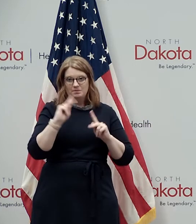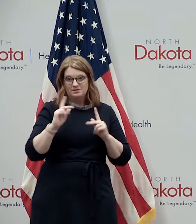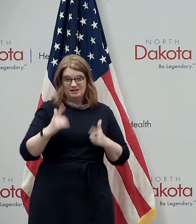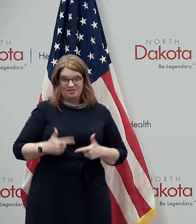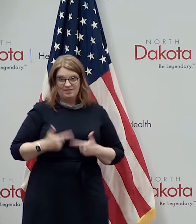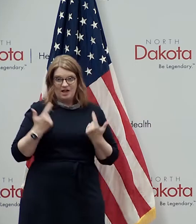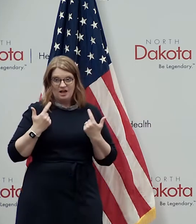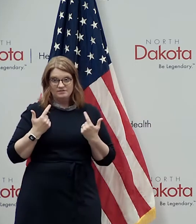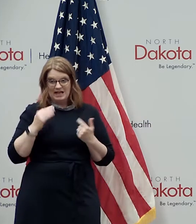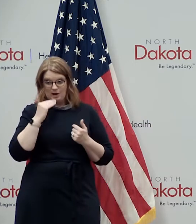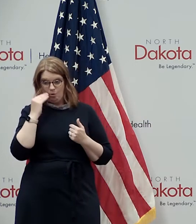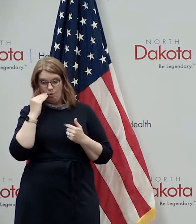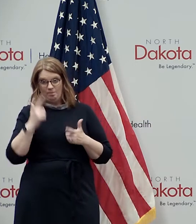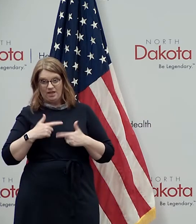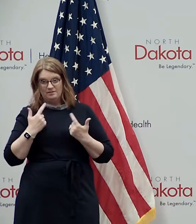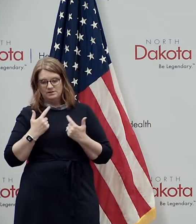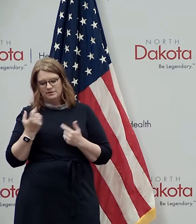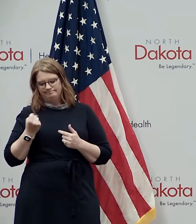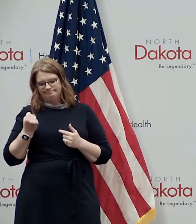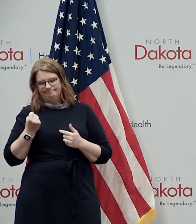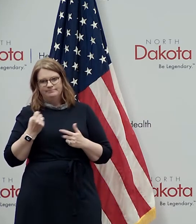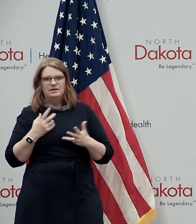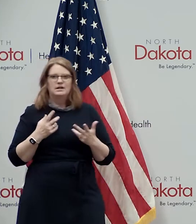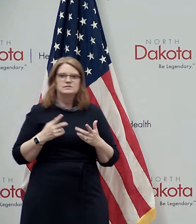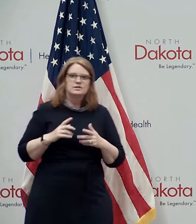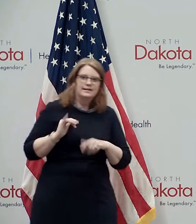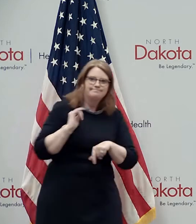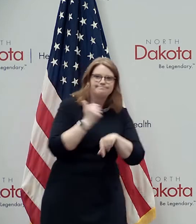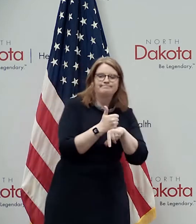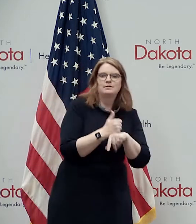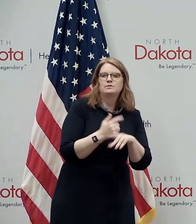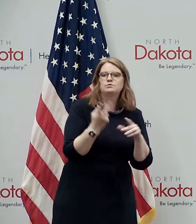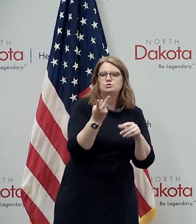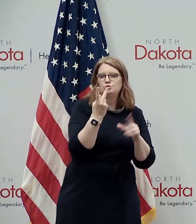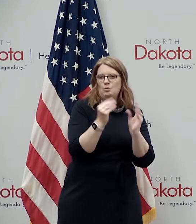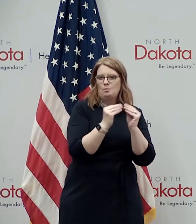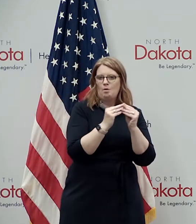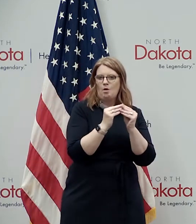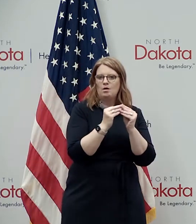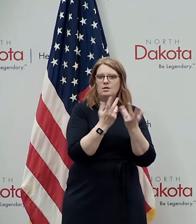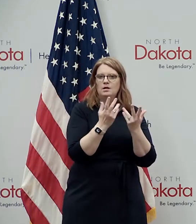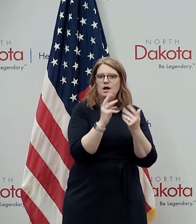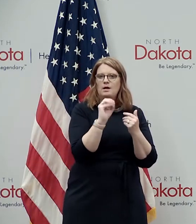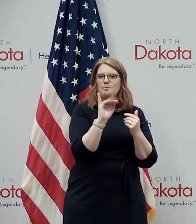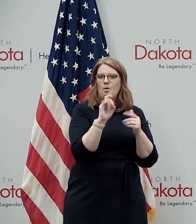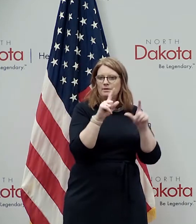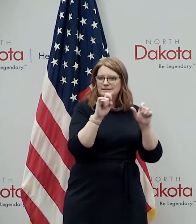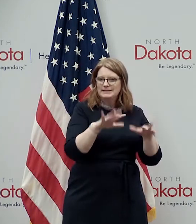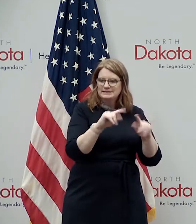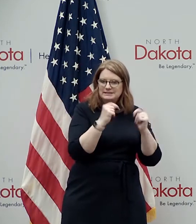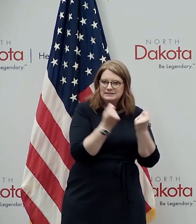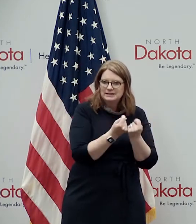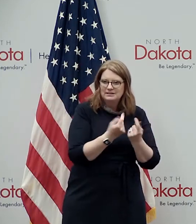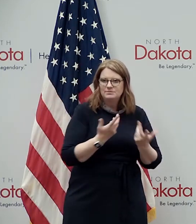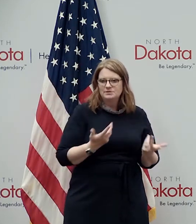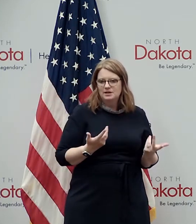to stand up two more mobile testing teams and we've done a number of missions